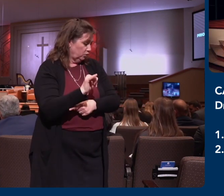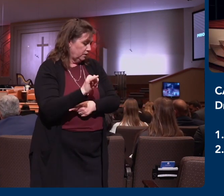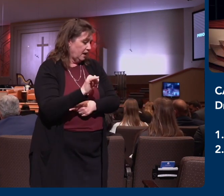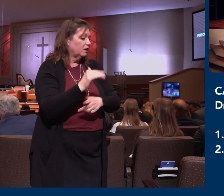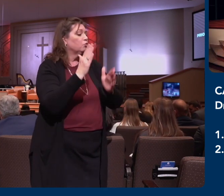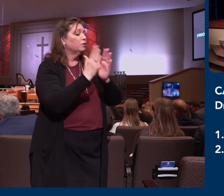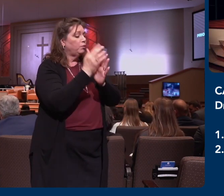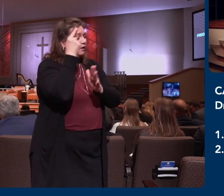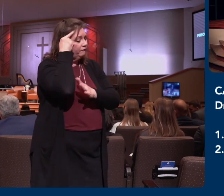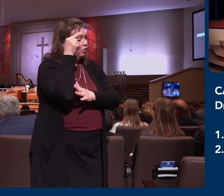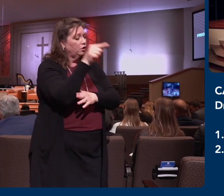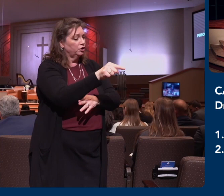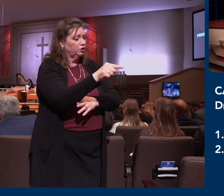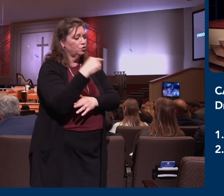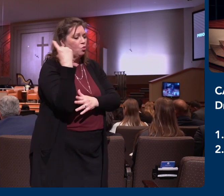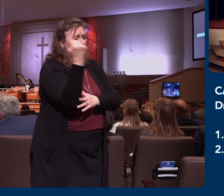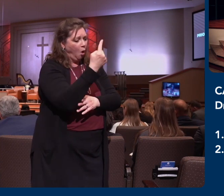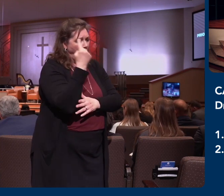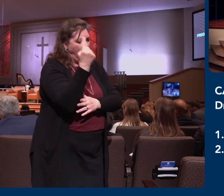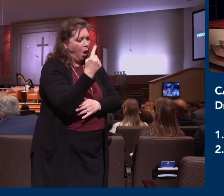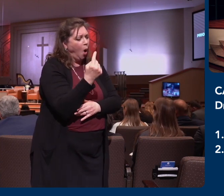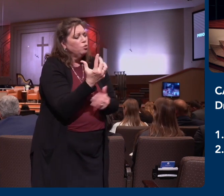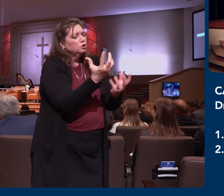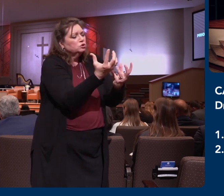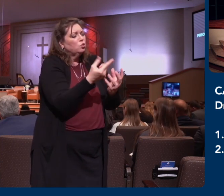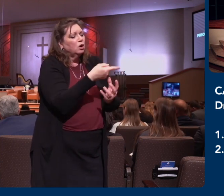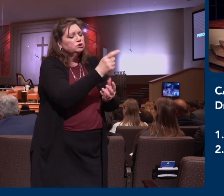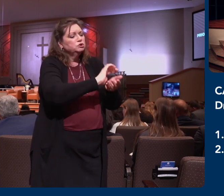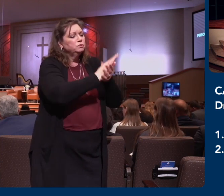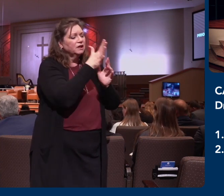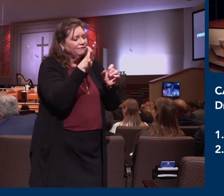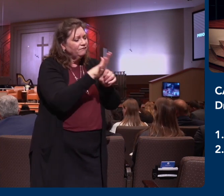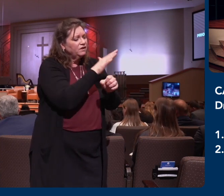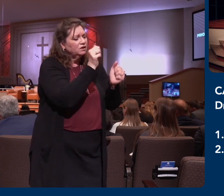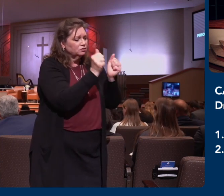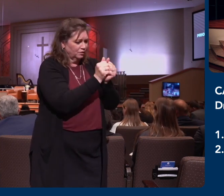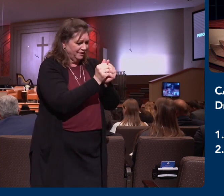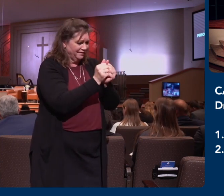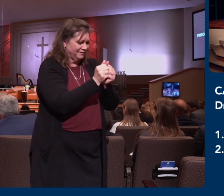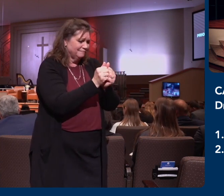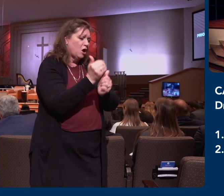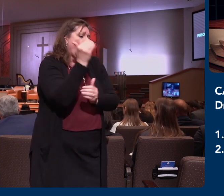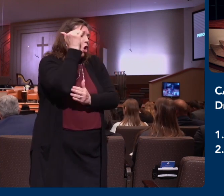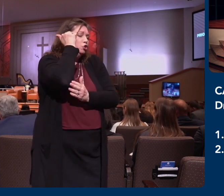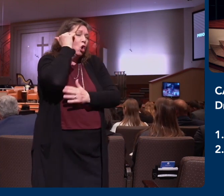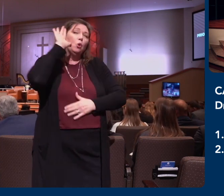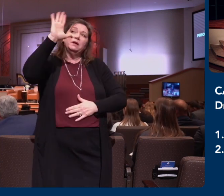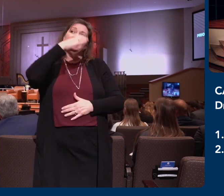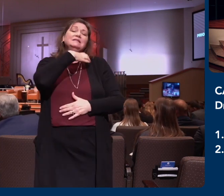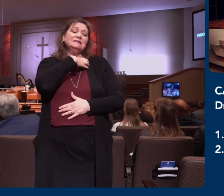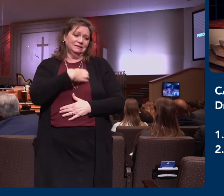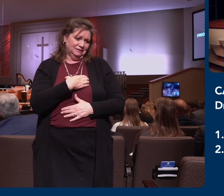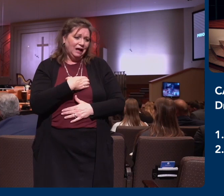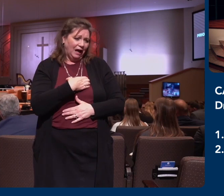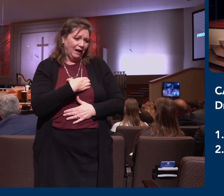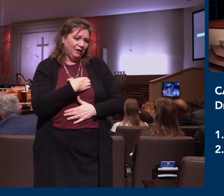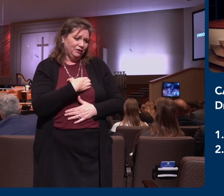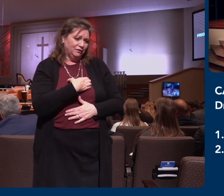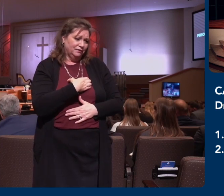you and to desire that you might be filled with the knowledge of his will and all wisdom and spiritual understanding. That you might